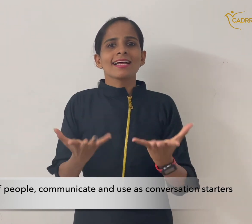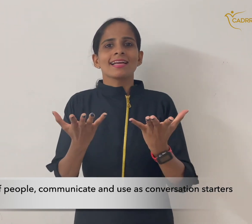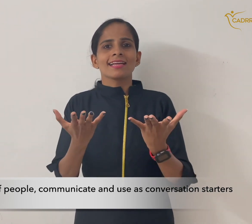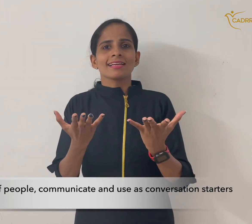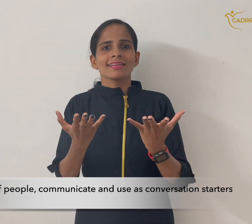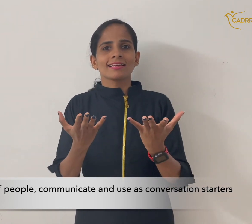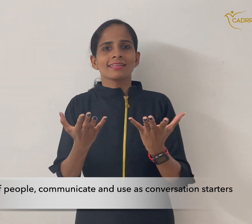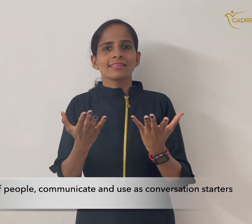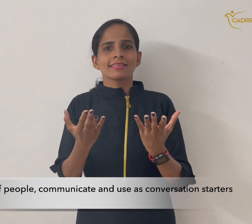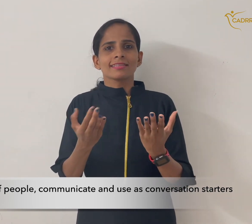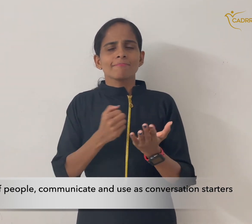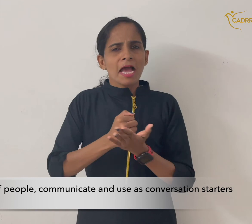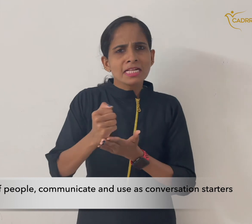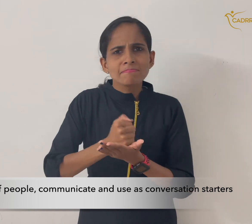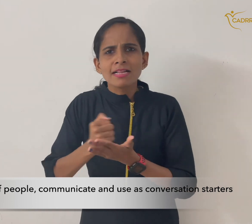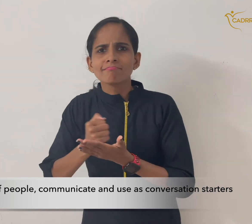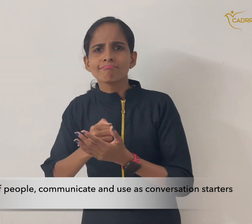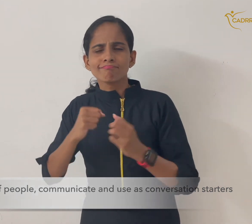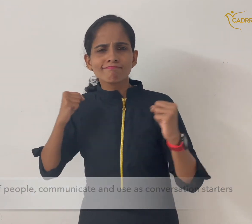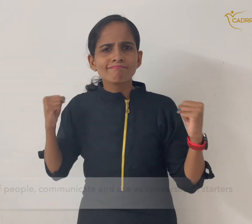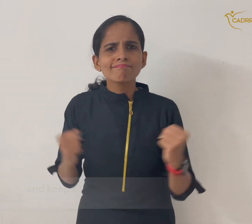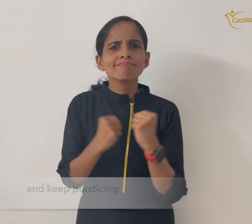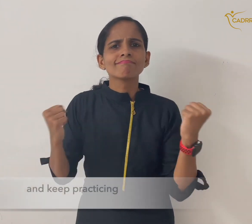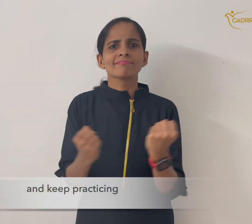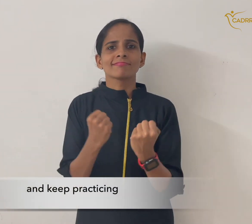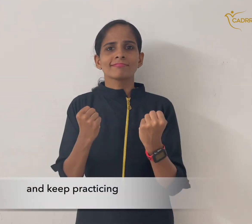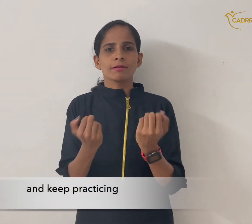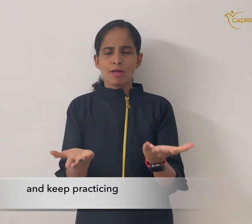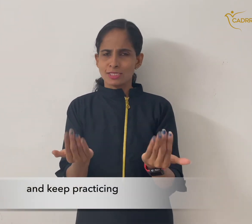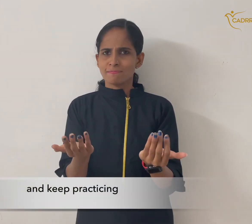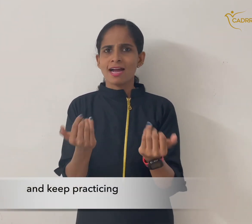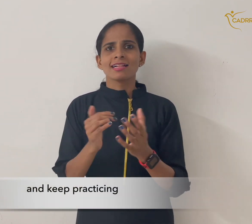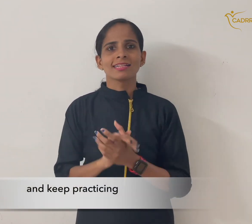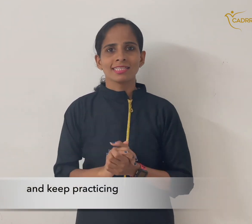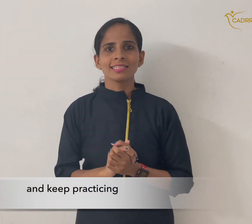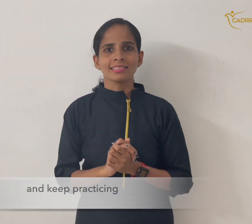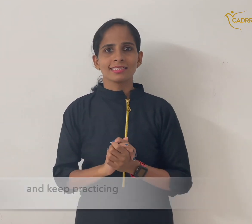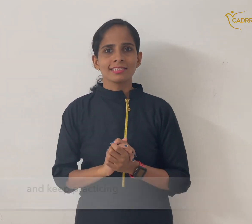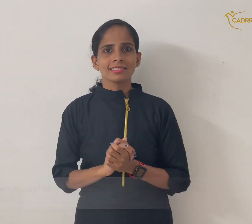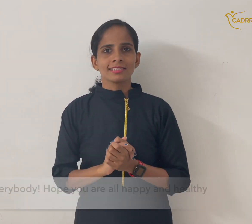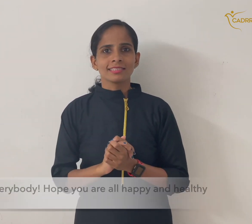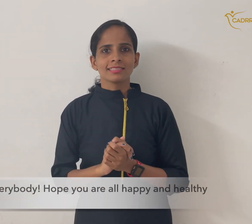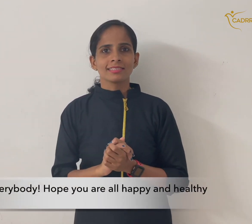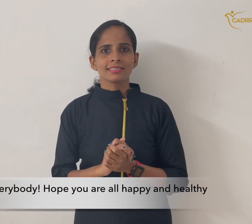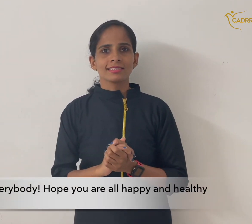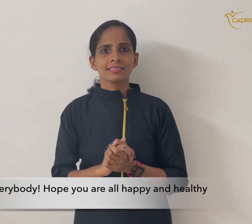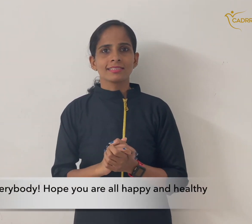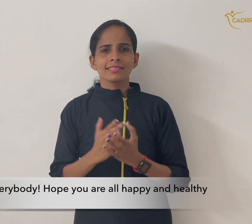as conversation starters and keep practicing. Thank you everybody.